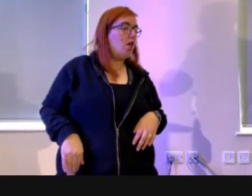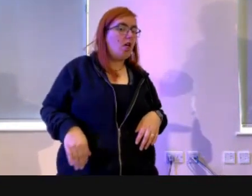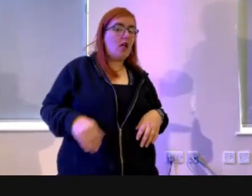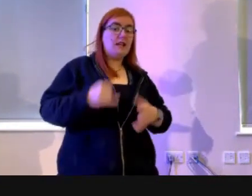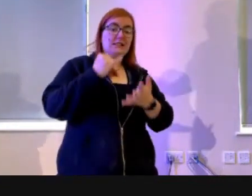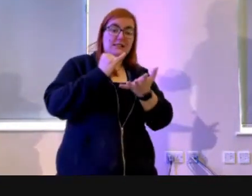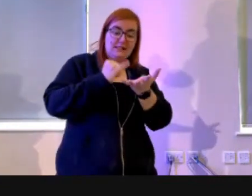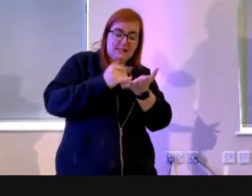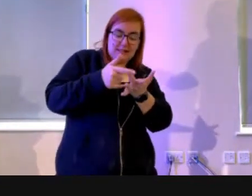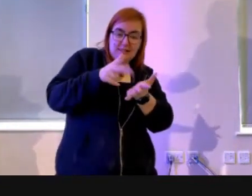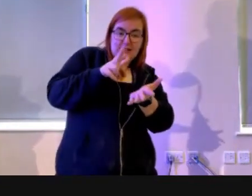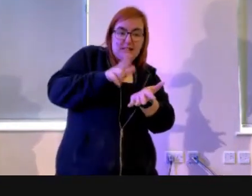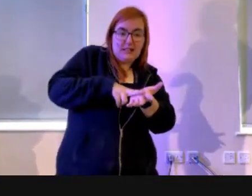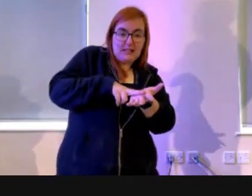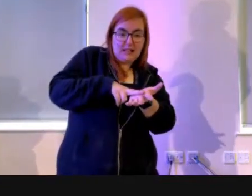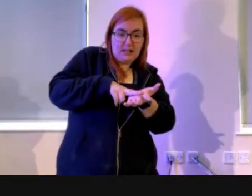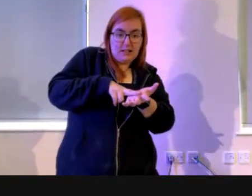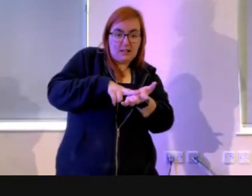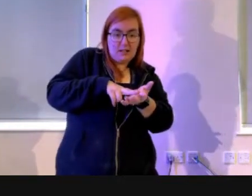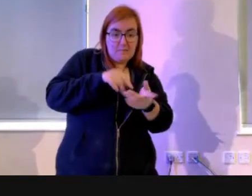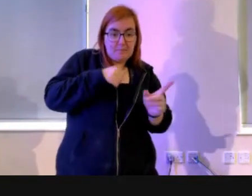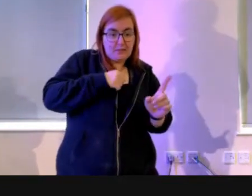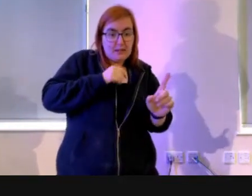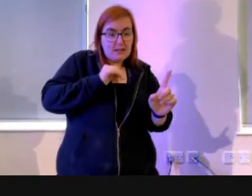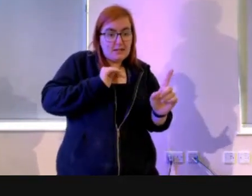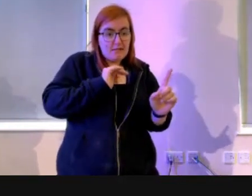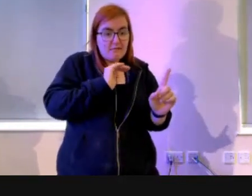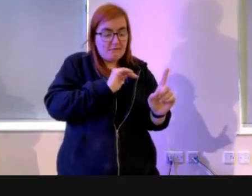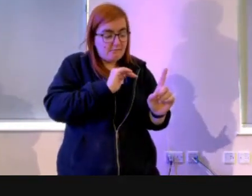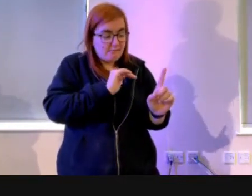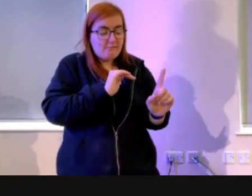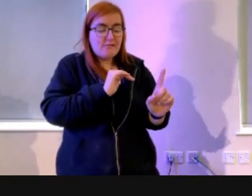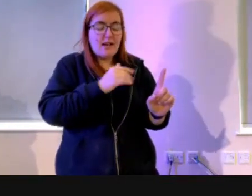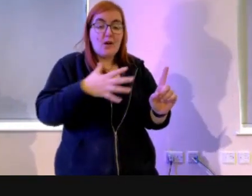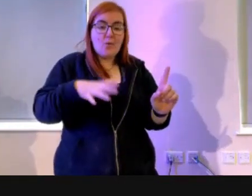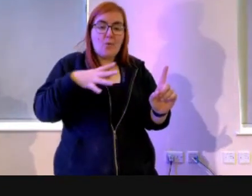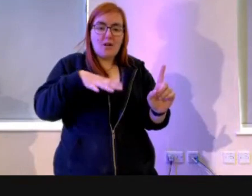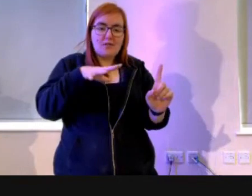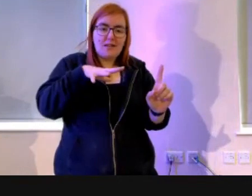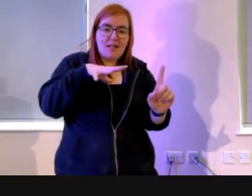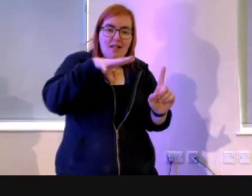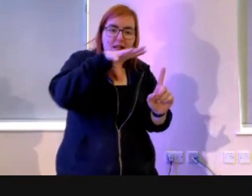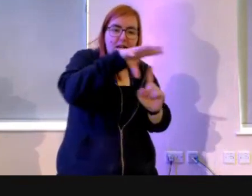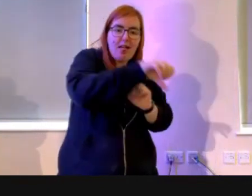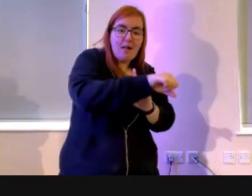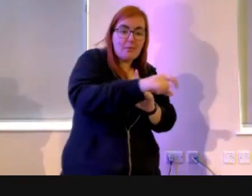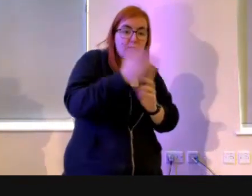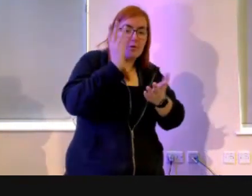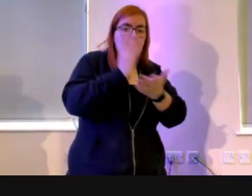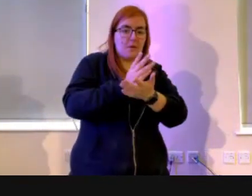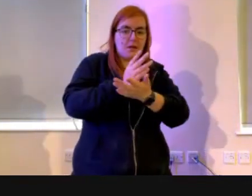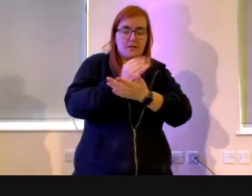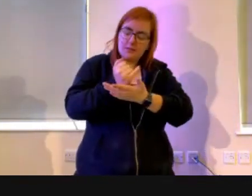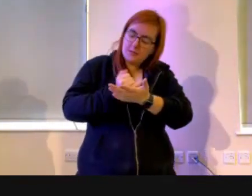sin is crouching at your door. It desires to have you. But you must rule over it.